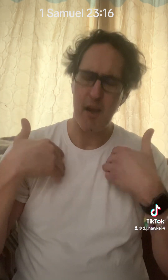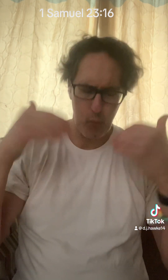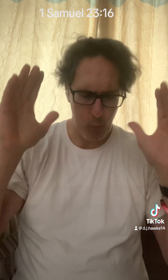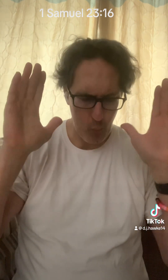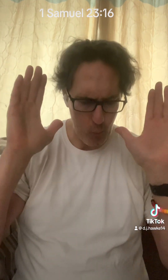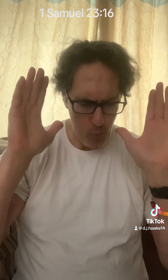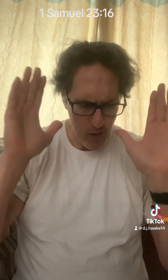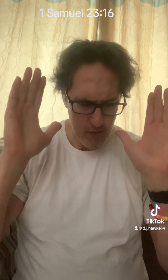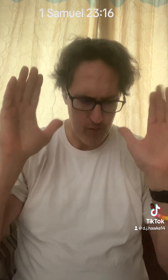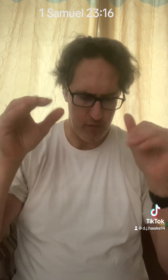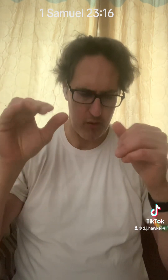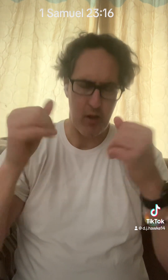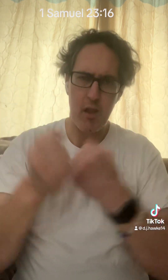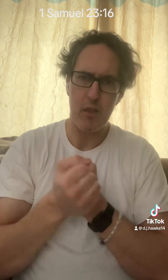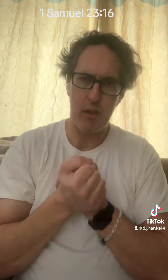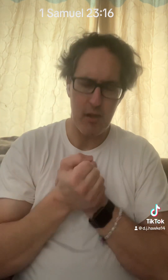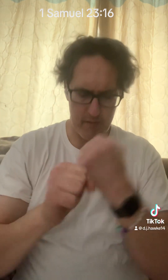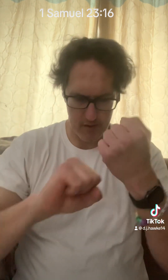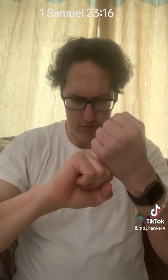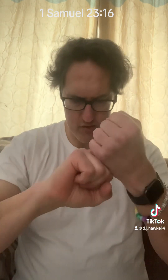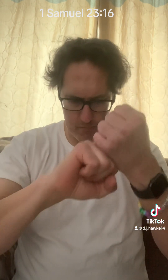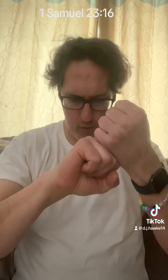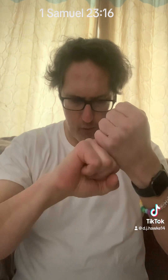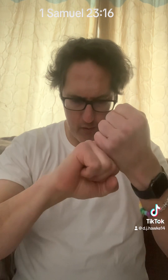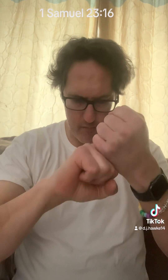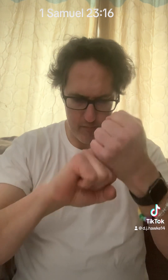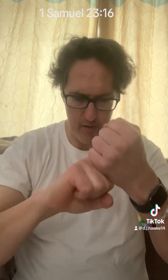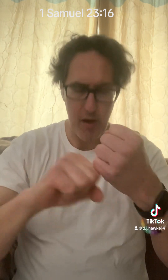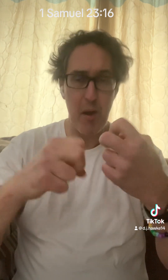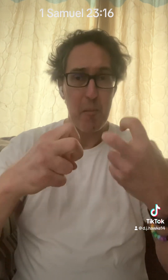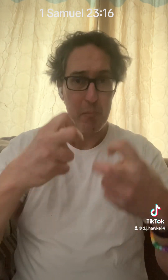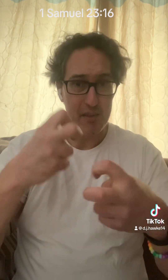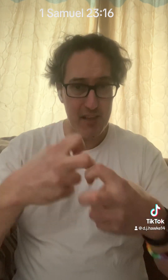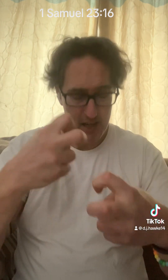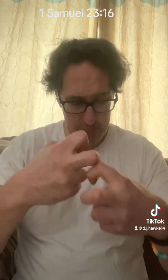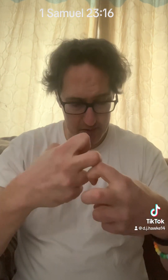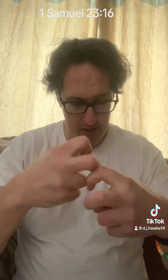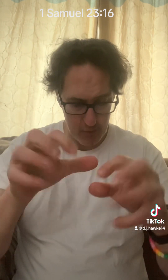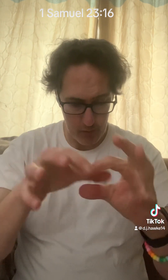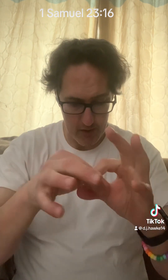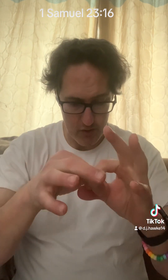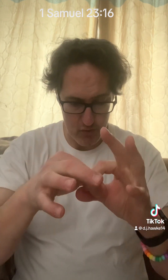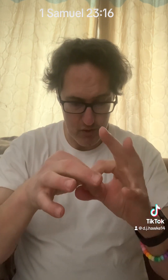a wonderful, loving, supportive, and complicated relationship.